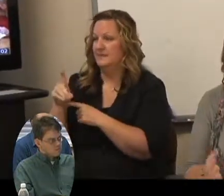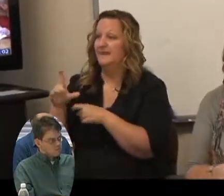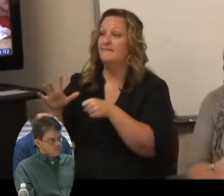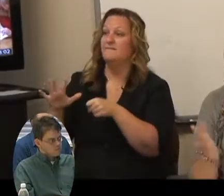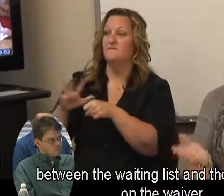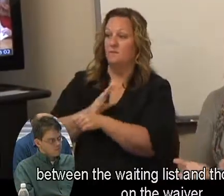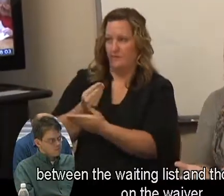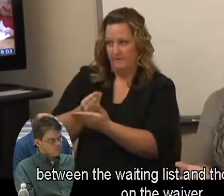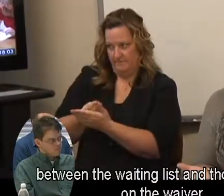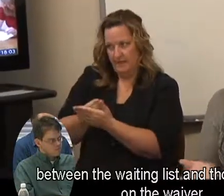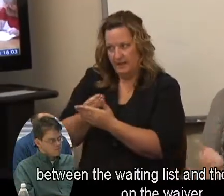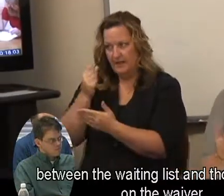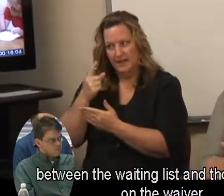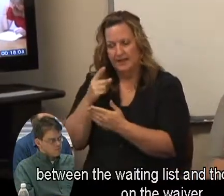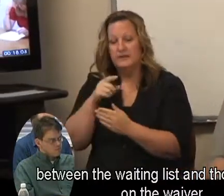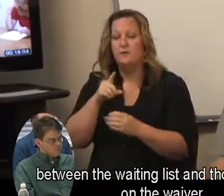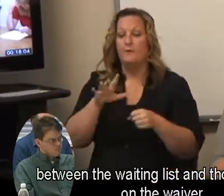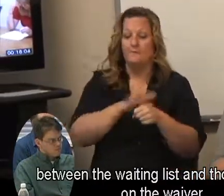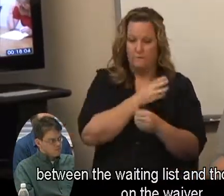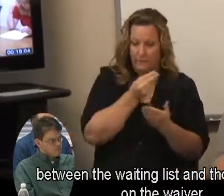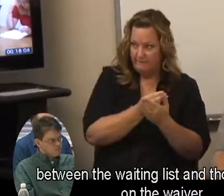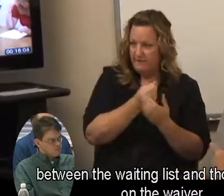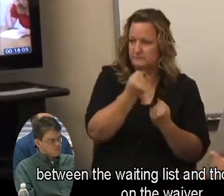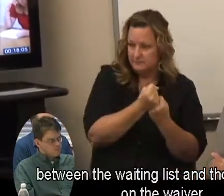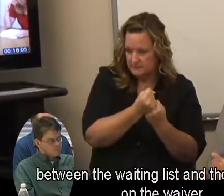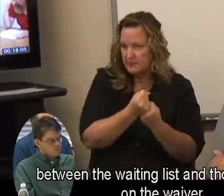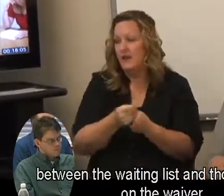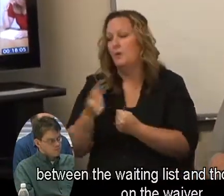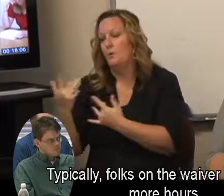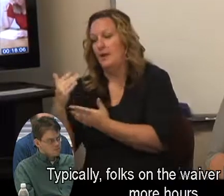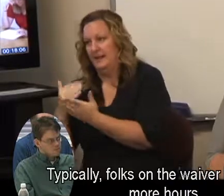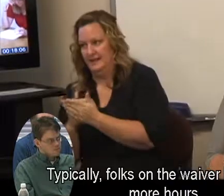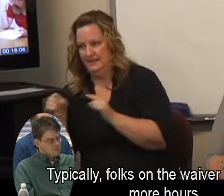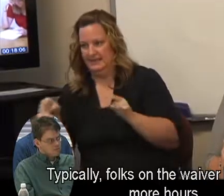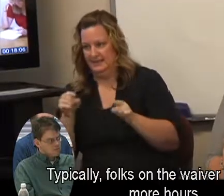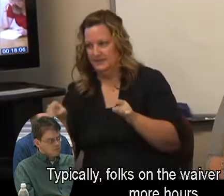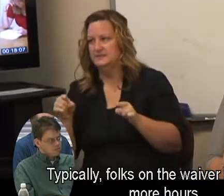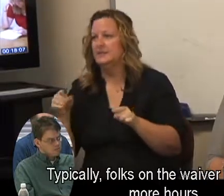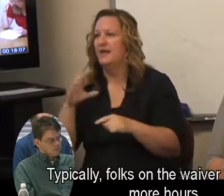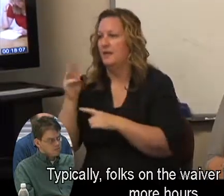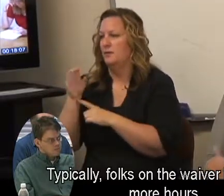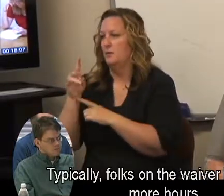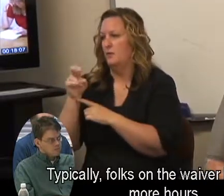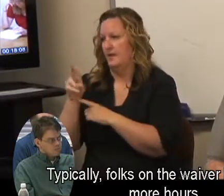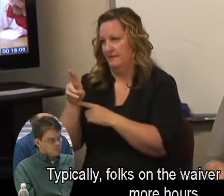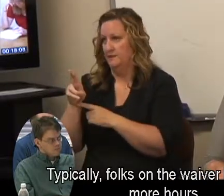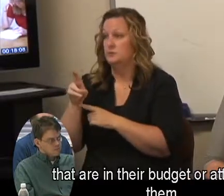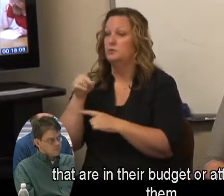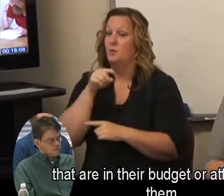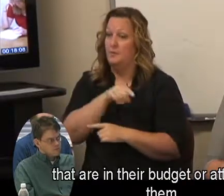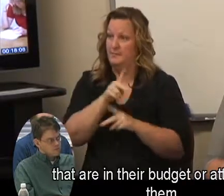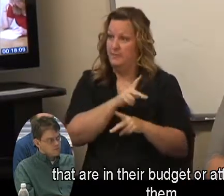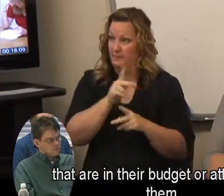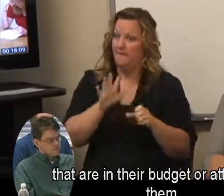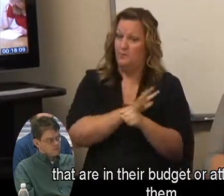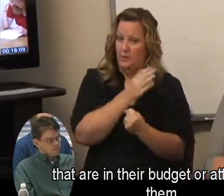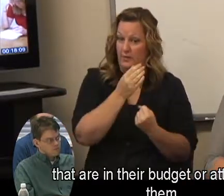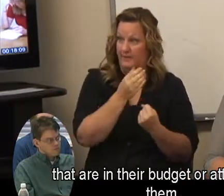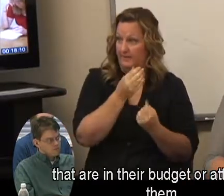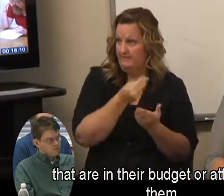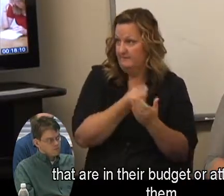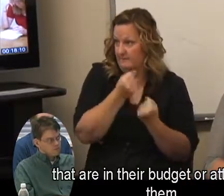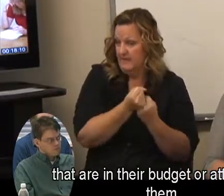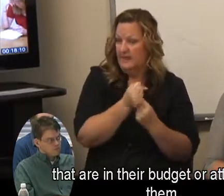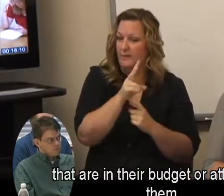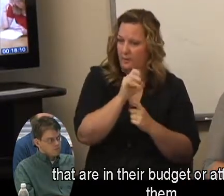those between the waiting list and those that are on the waiver. Typically, folks on the waiver have a lot more hours that are in their